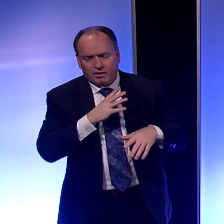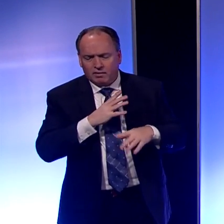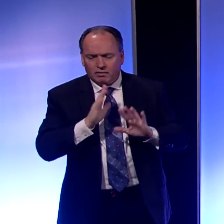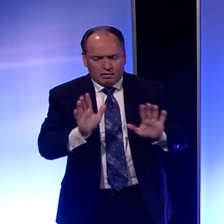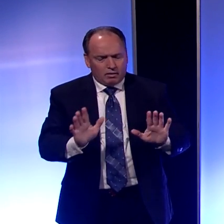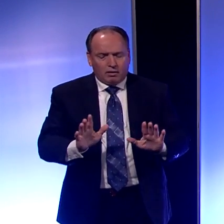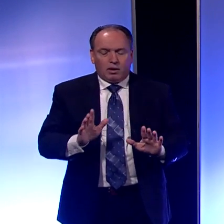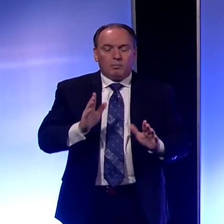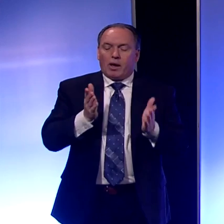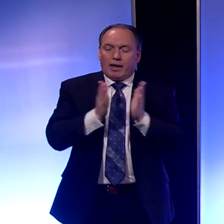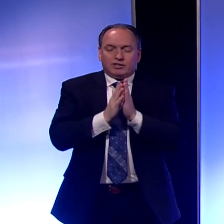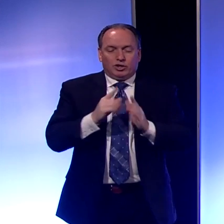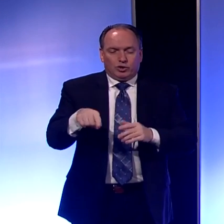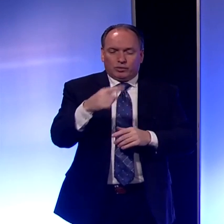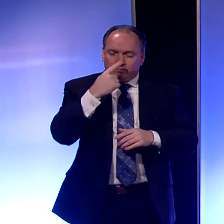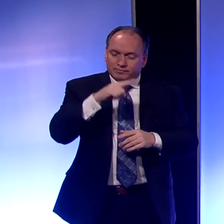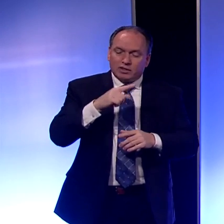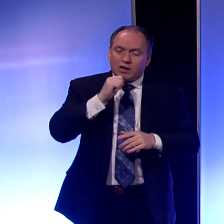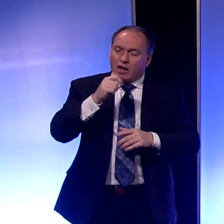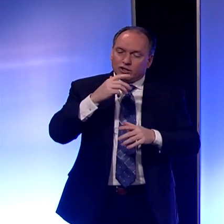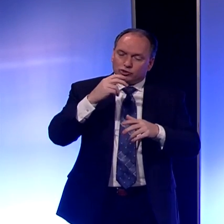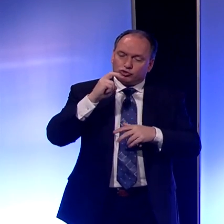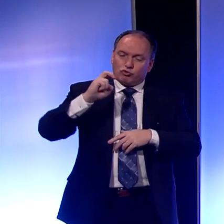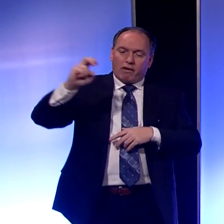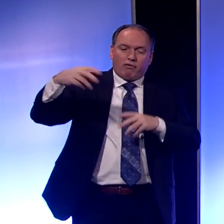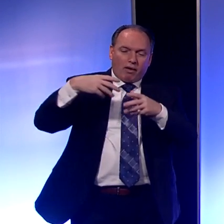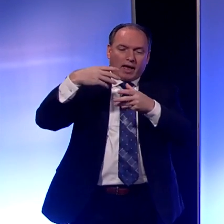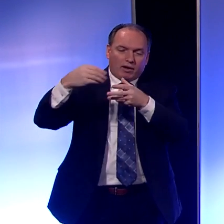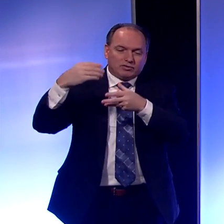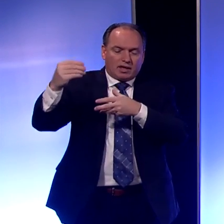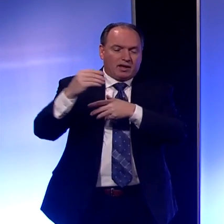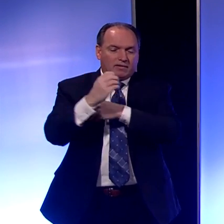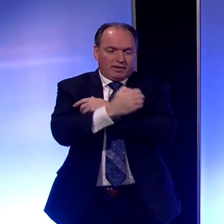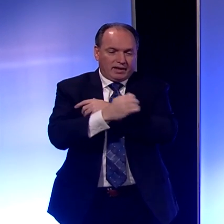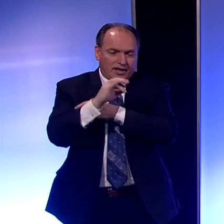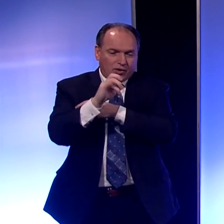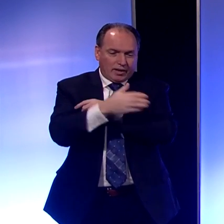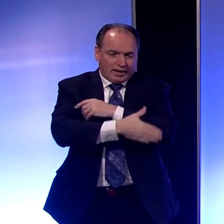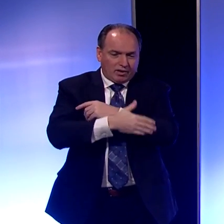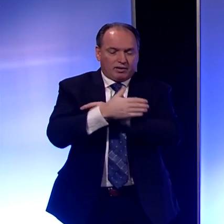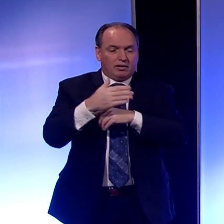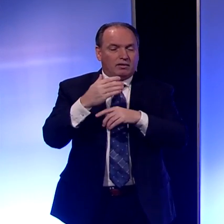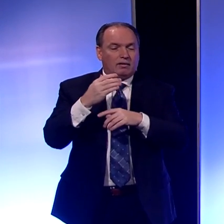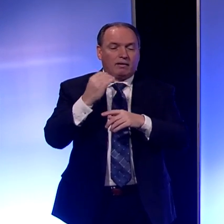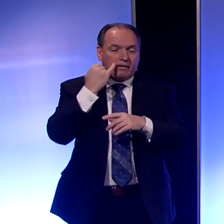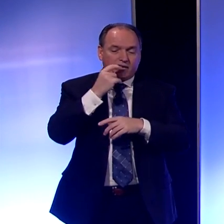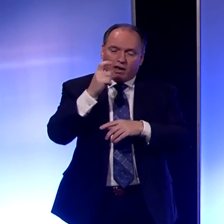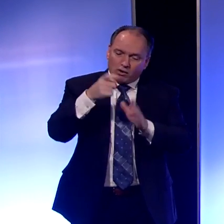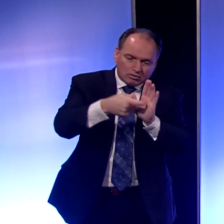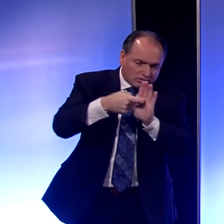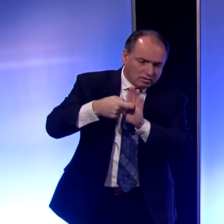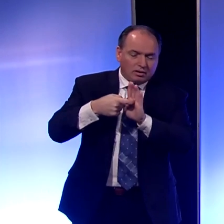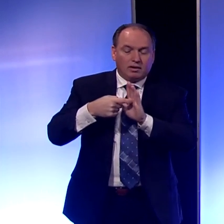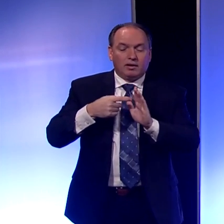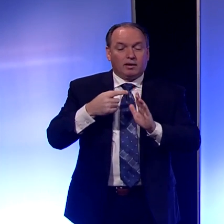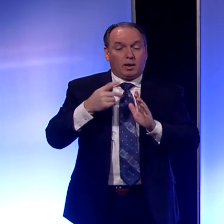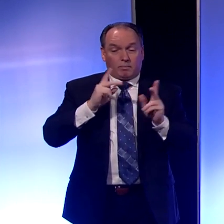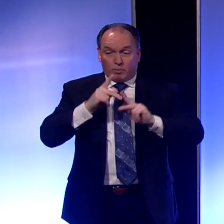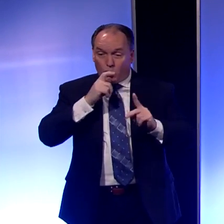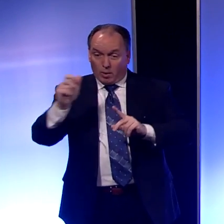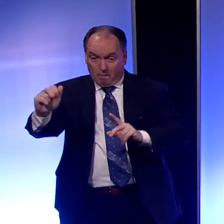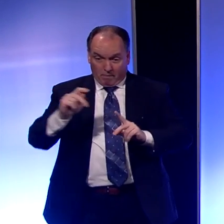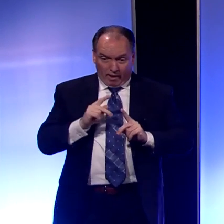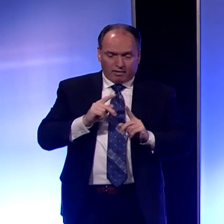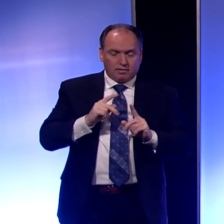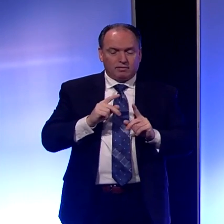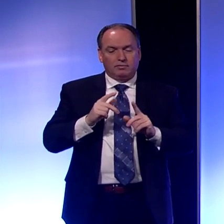to travel outside of Erie County unless absolutely necessary. And we're asking those who come into Erie County from the outside to quarantine